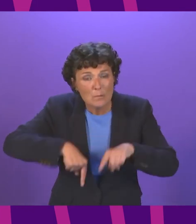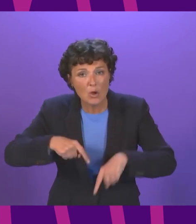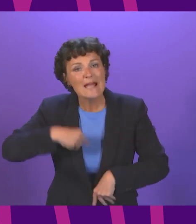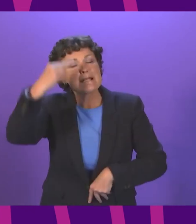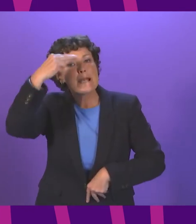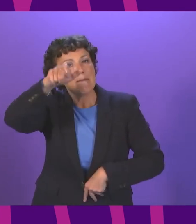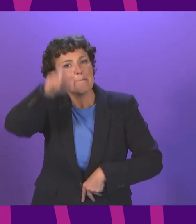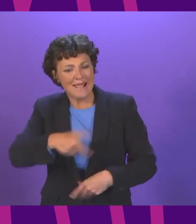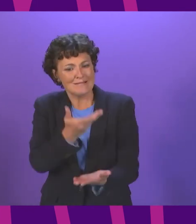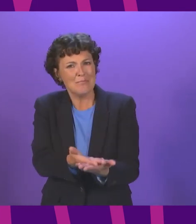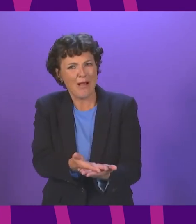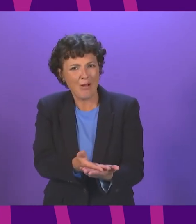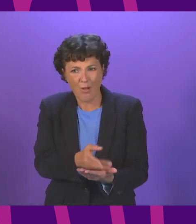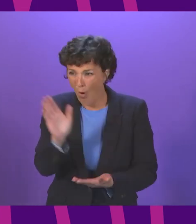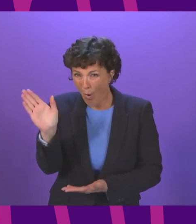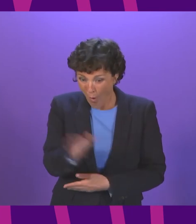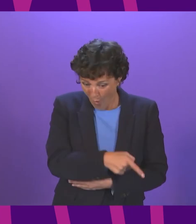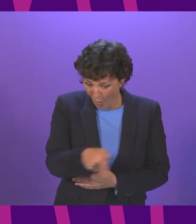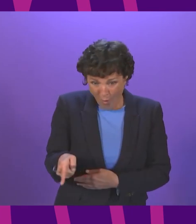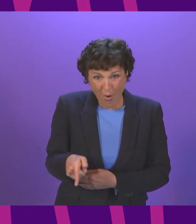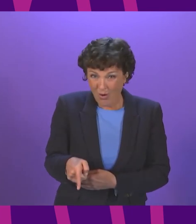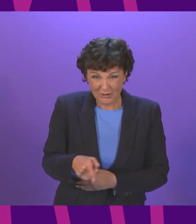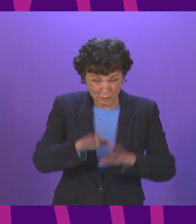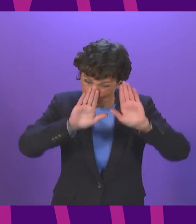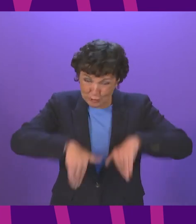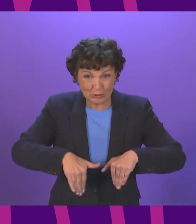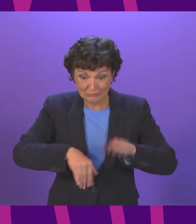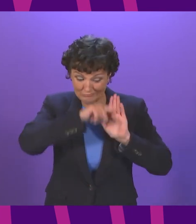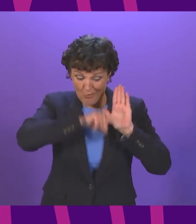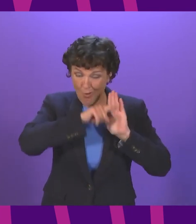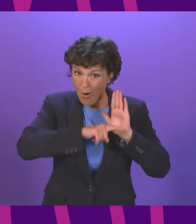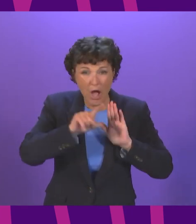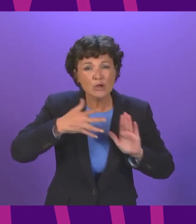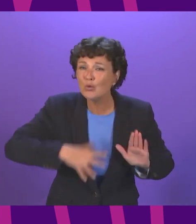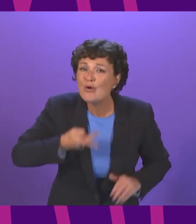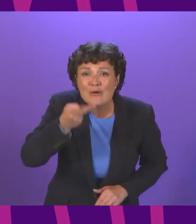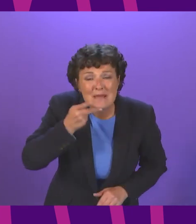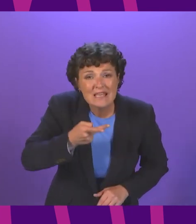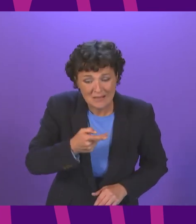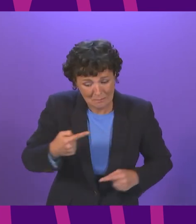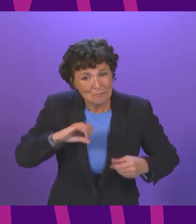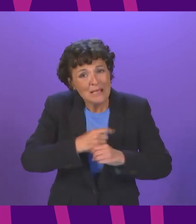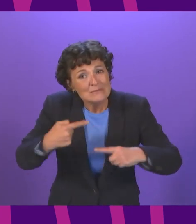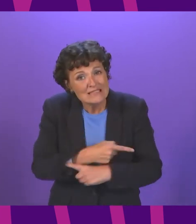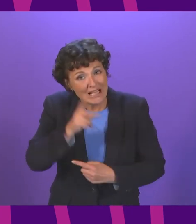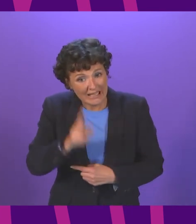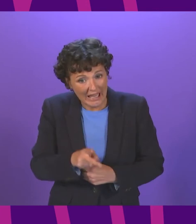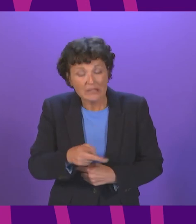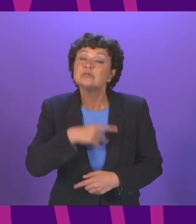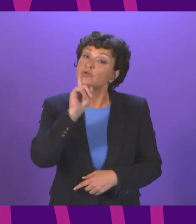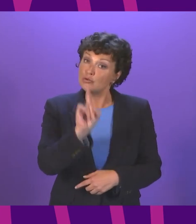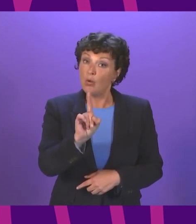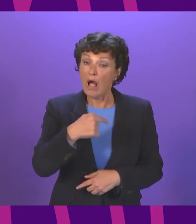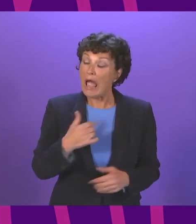persons bill these are all a testament of how not to legislate let history not repeat itself and on that note I agree